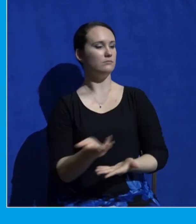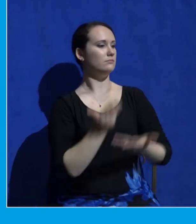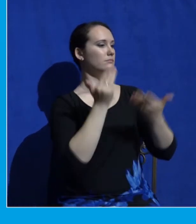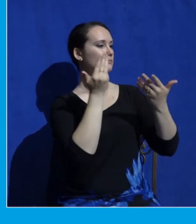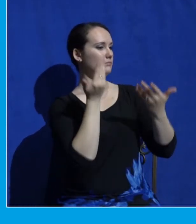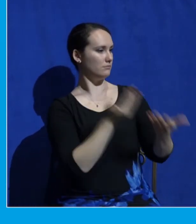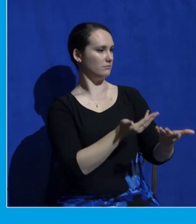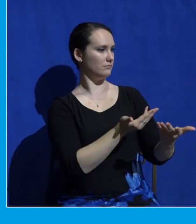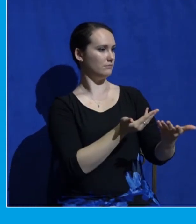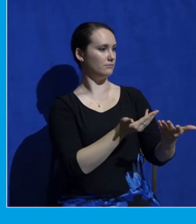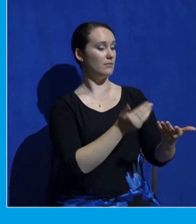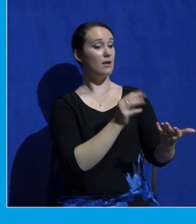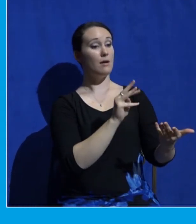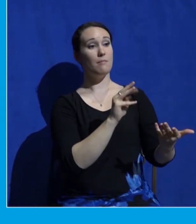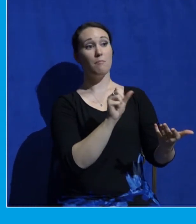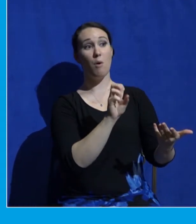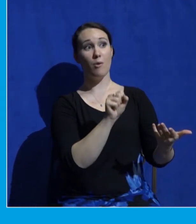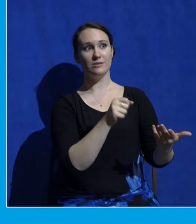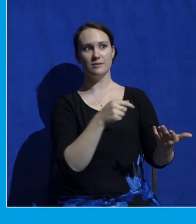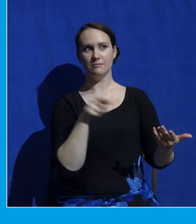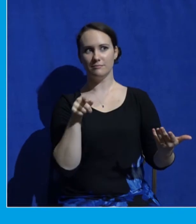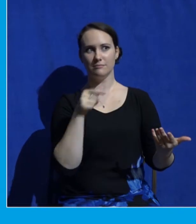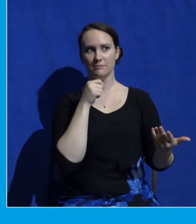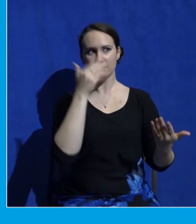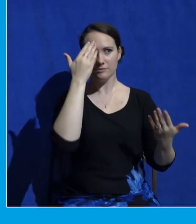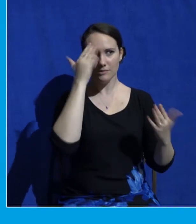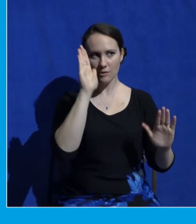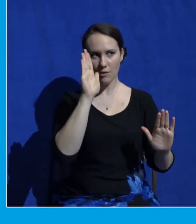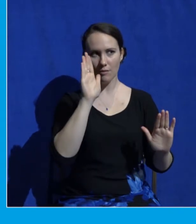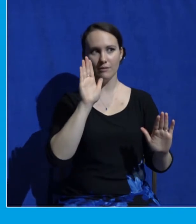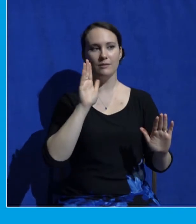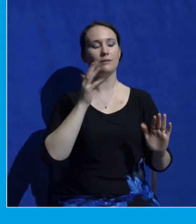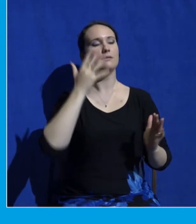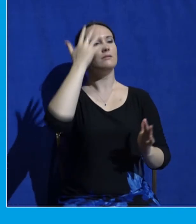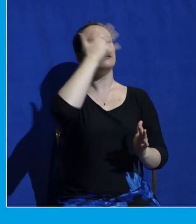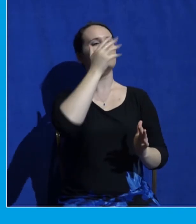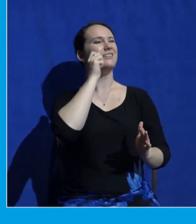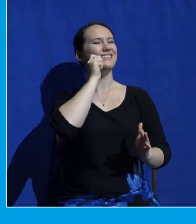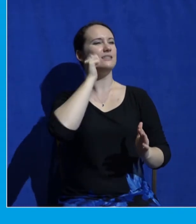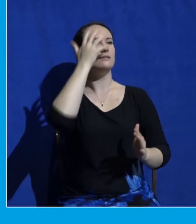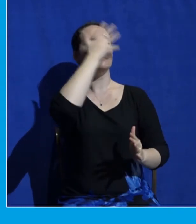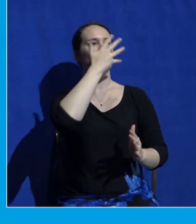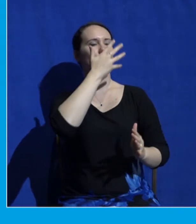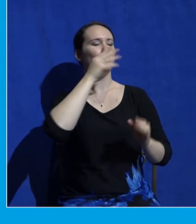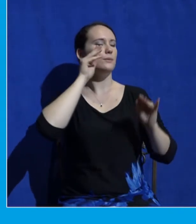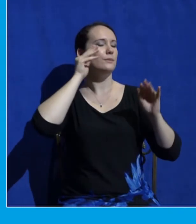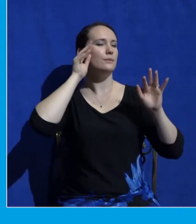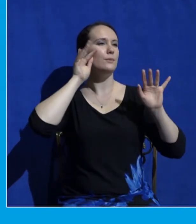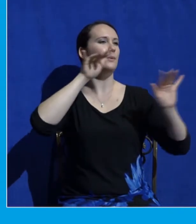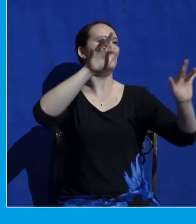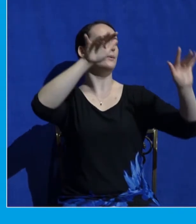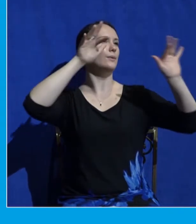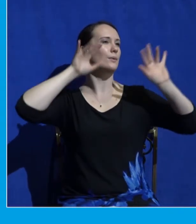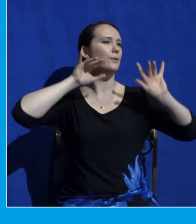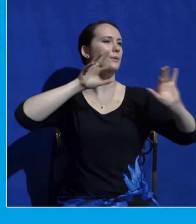Moses did not know that the skin of his face shone because he had been talking with God.